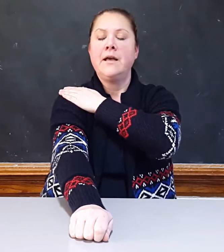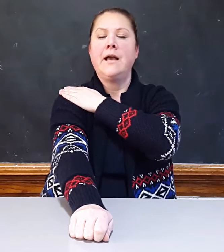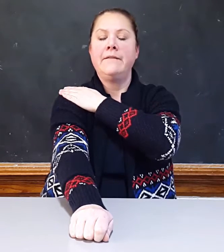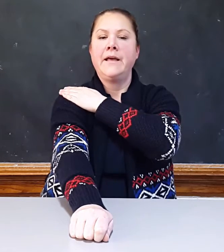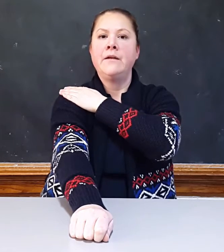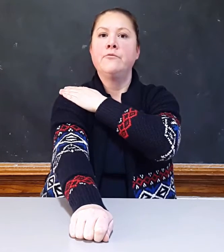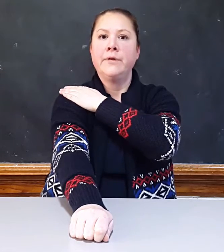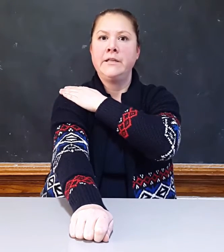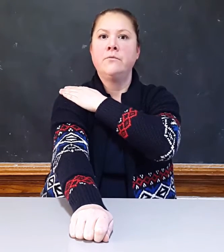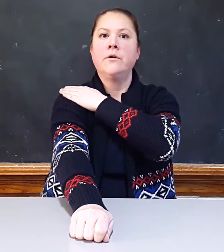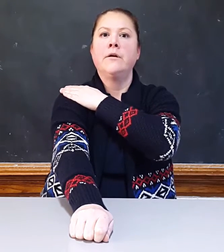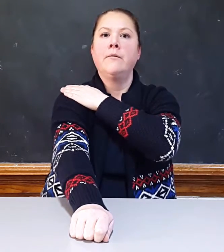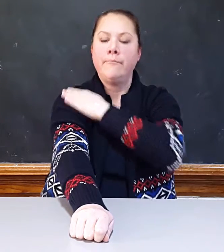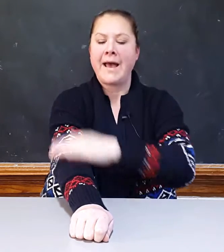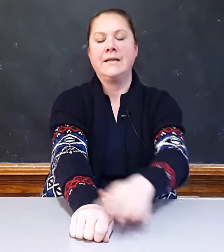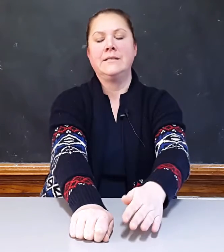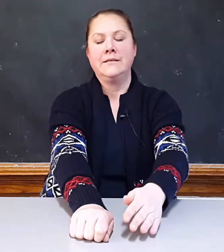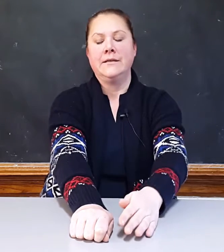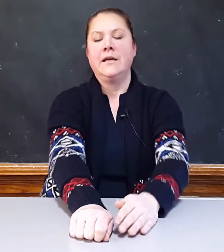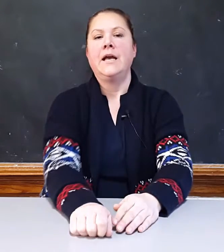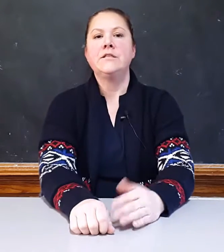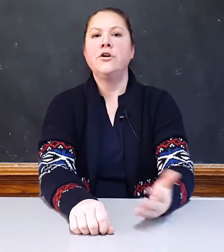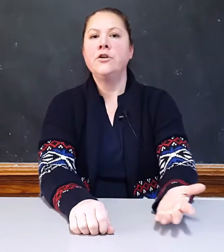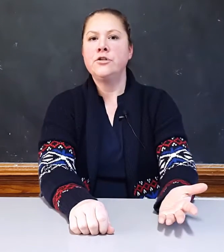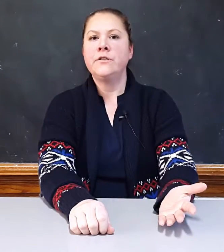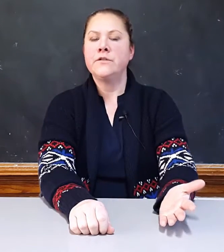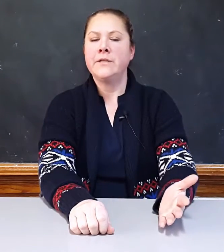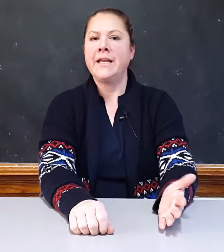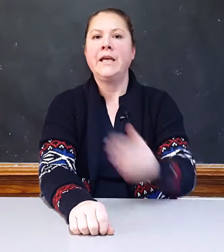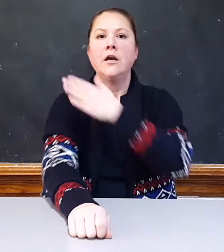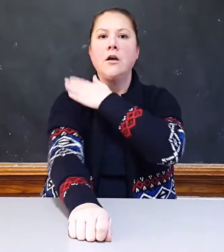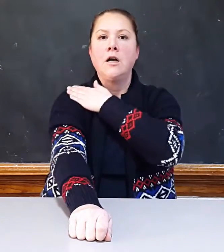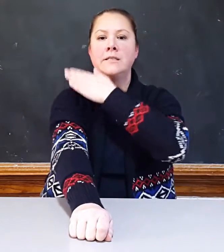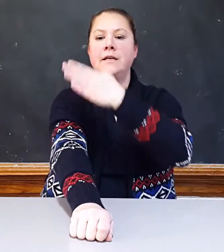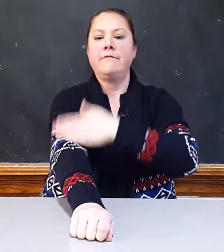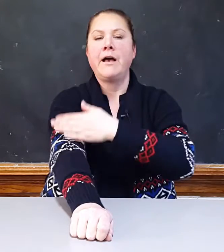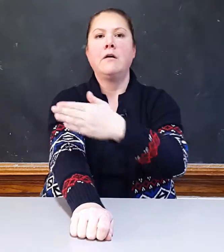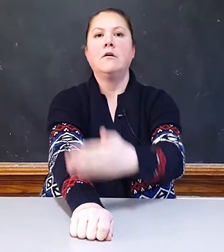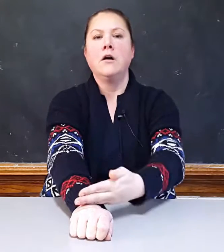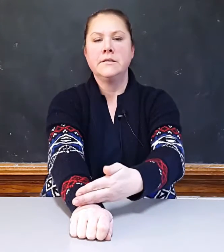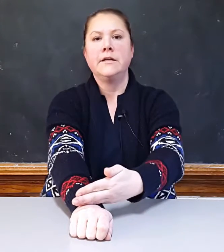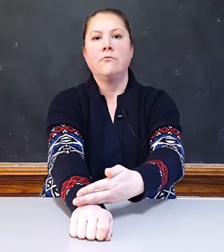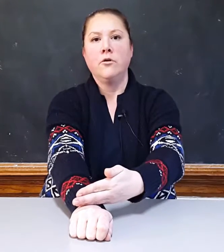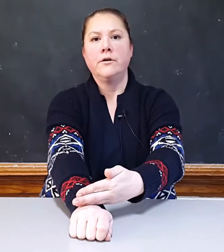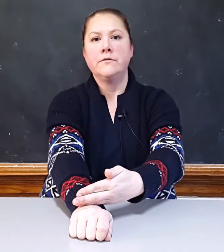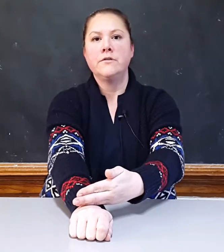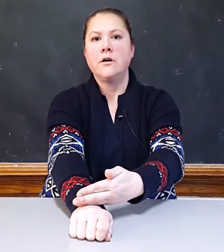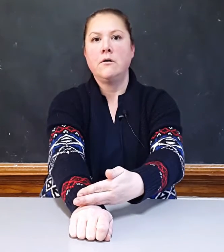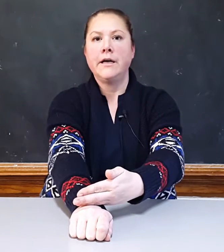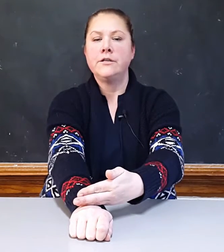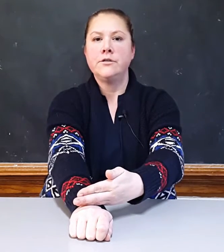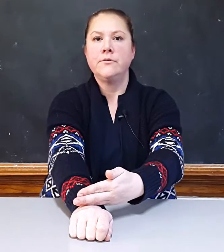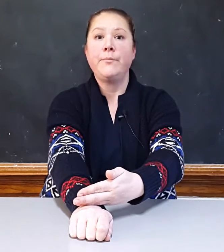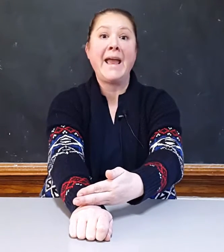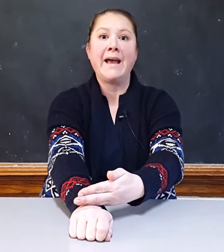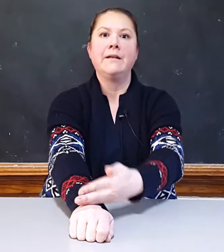and then read the word bat. And so you can do this with any consonant vowel, consonant word. So I can do pan.